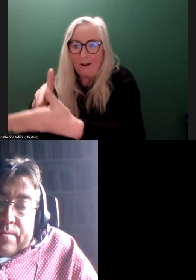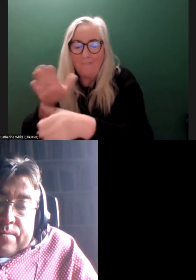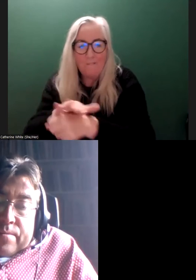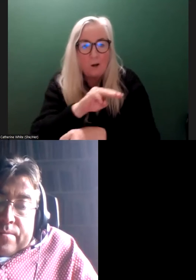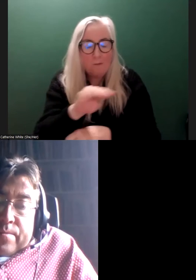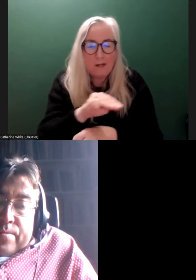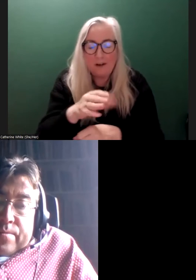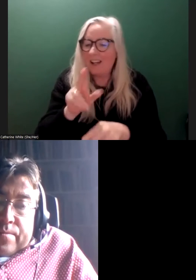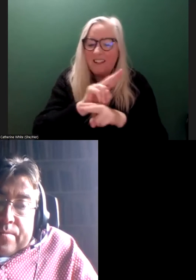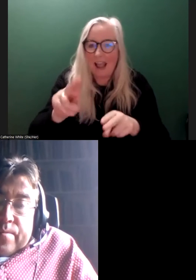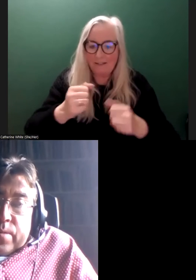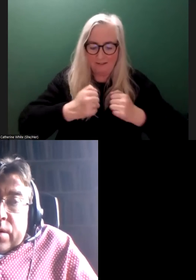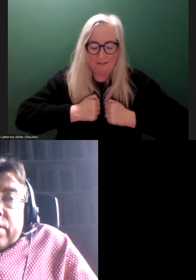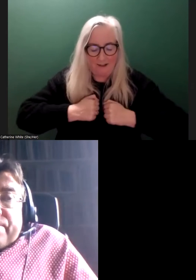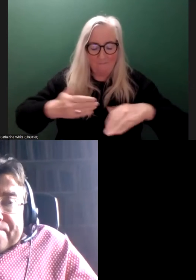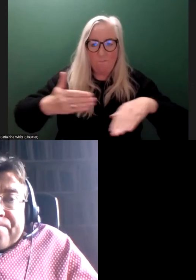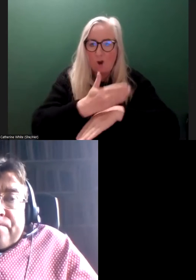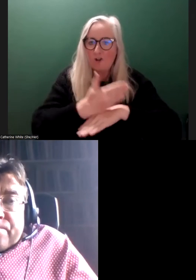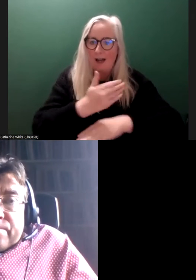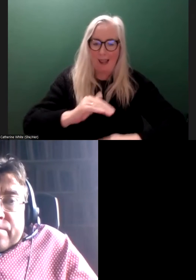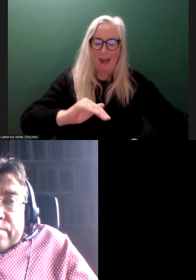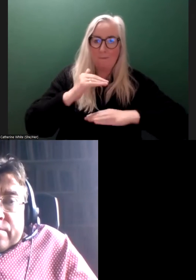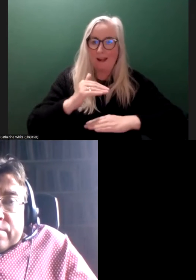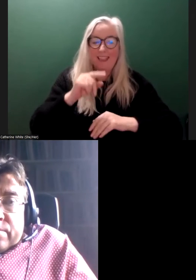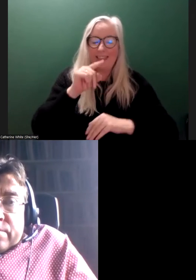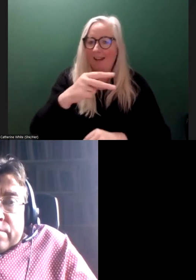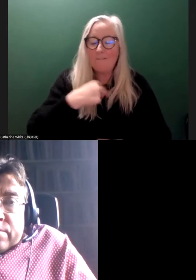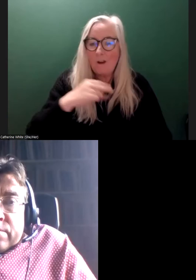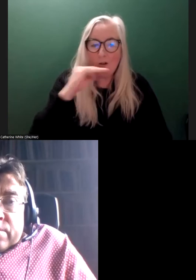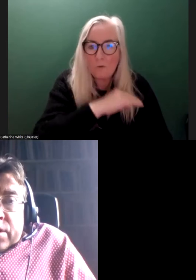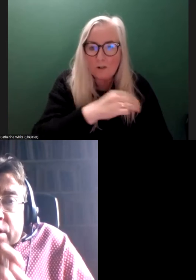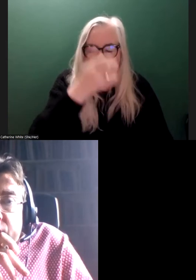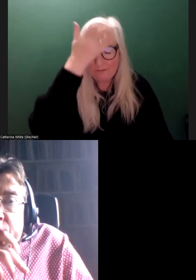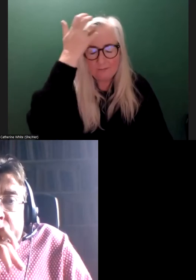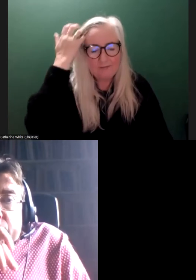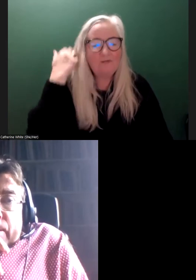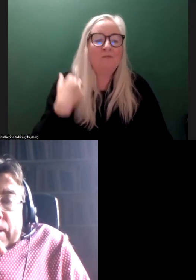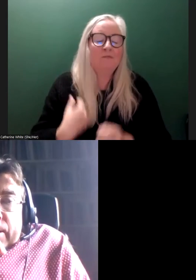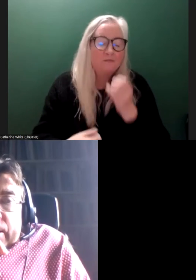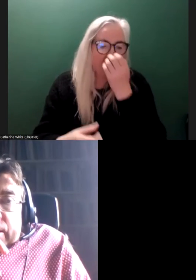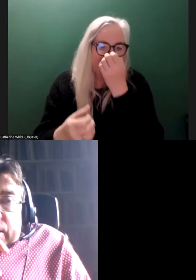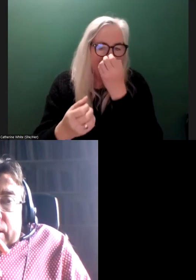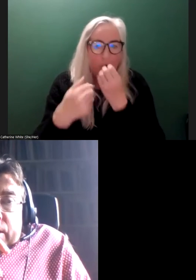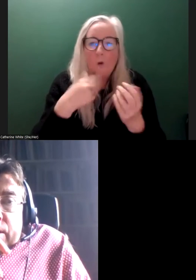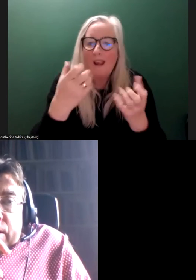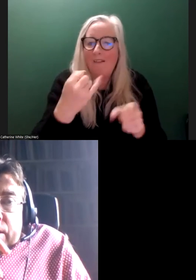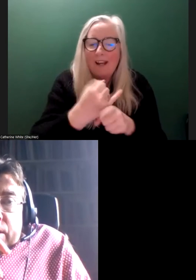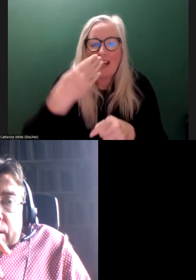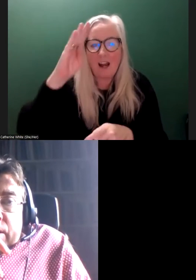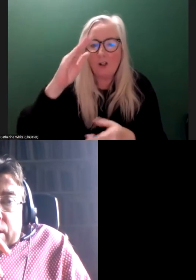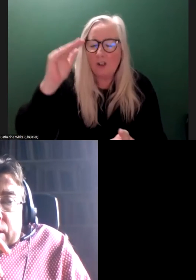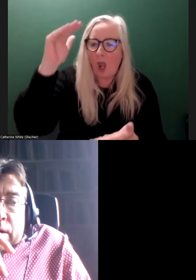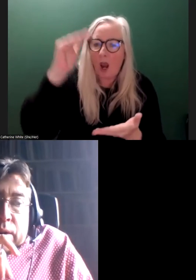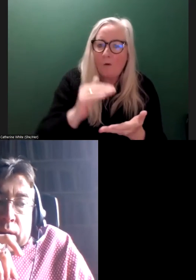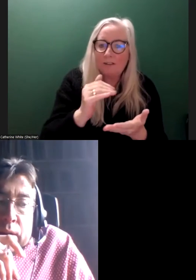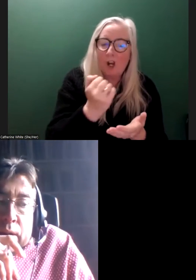functional limitations. And that's highly important. We have, in Ireland, we've got the lowest amount of